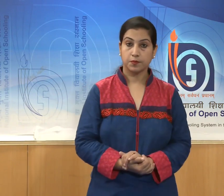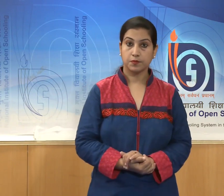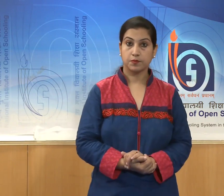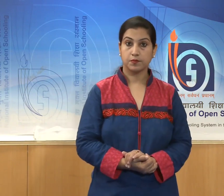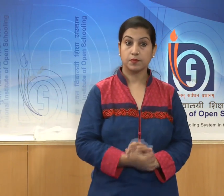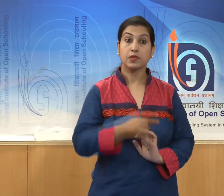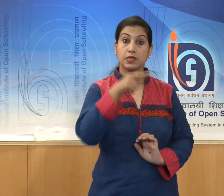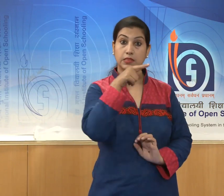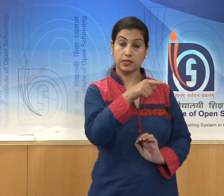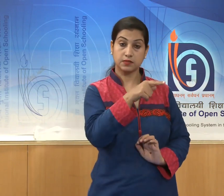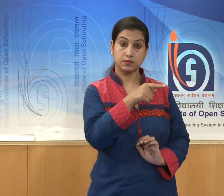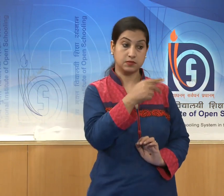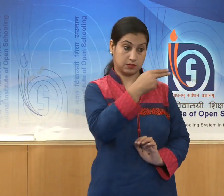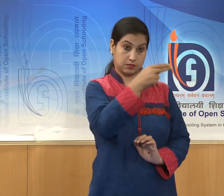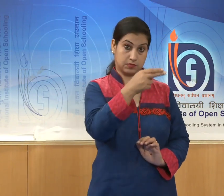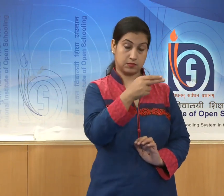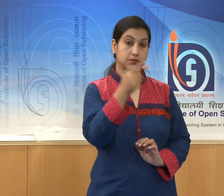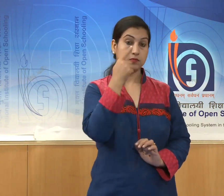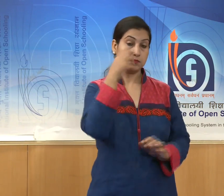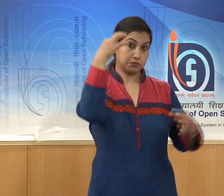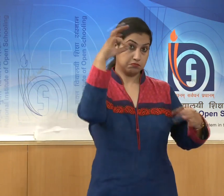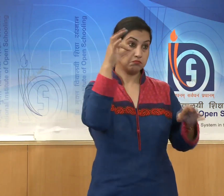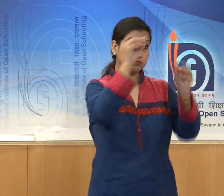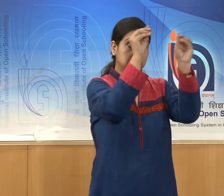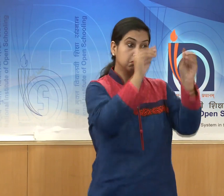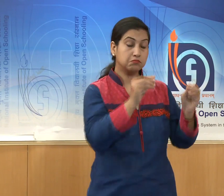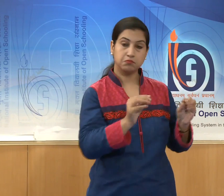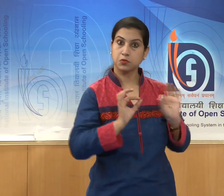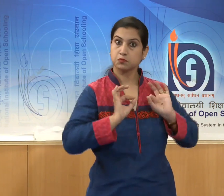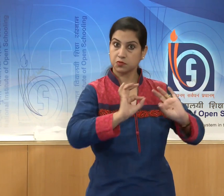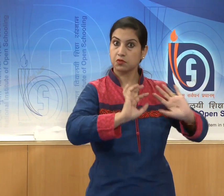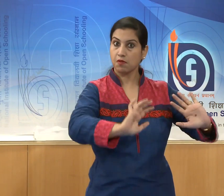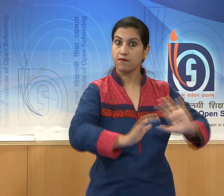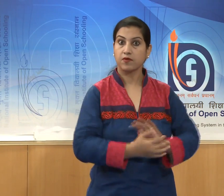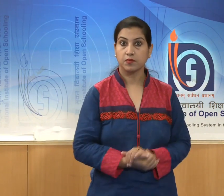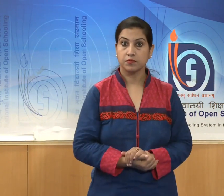particular sculpture. That means,